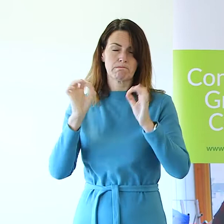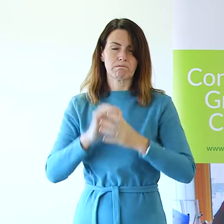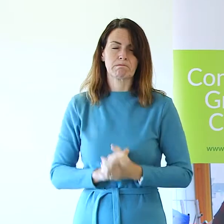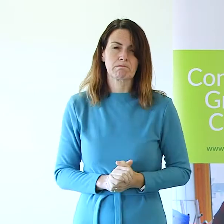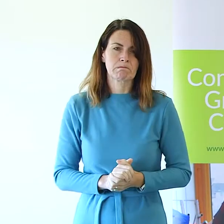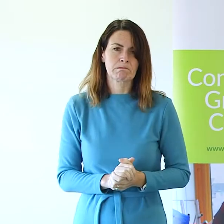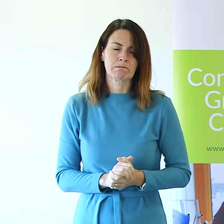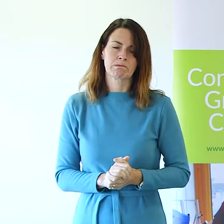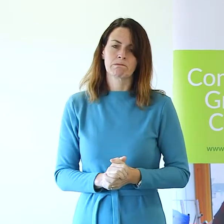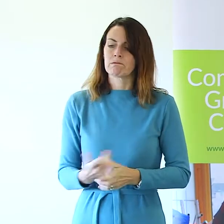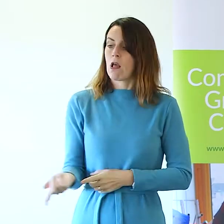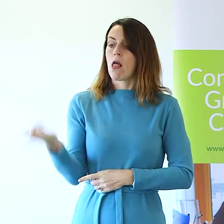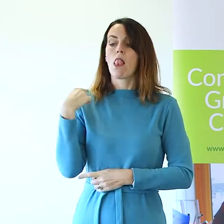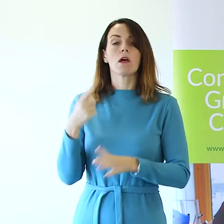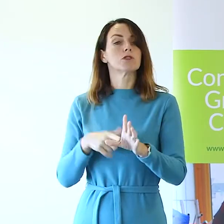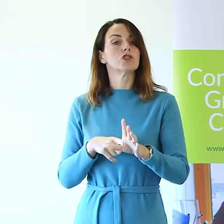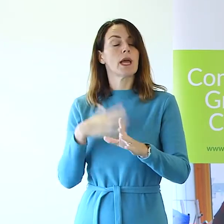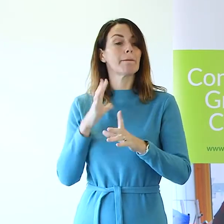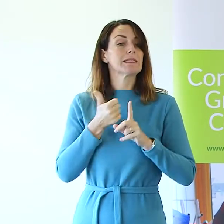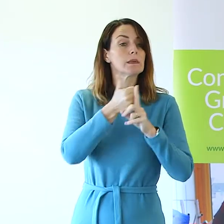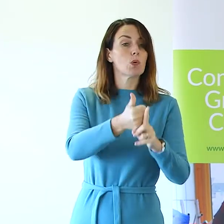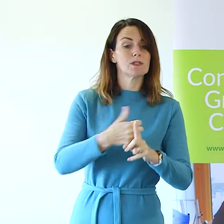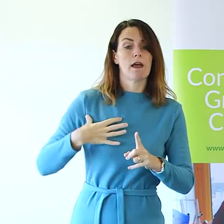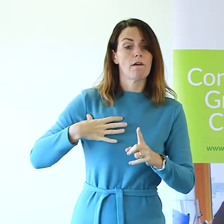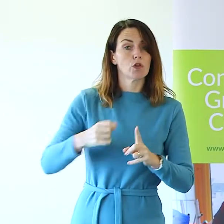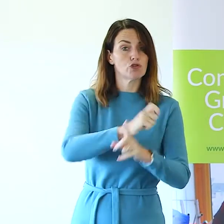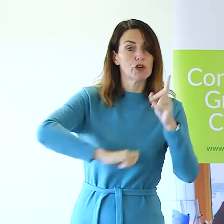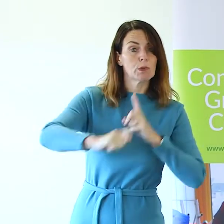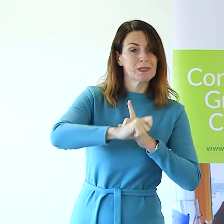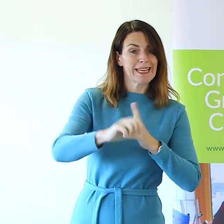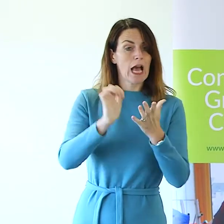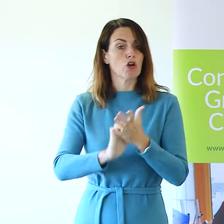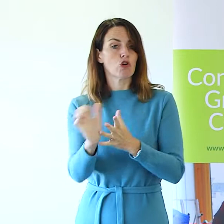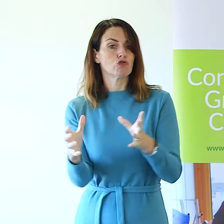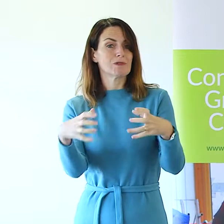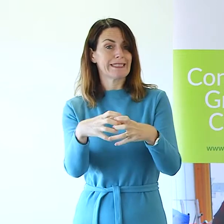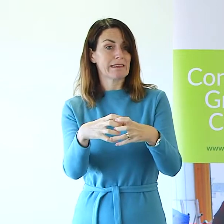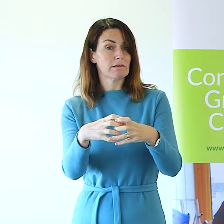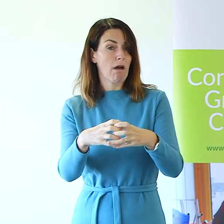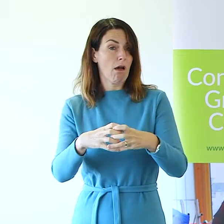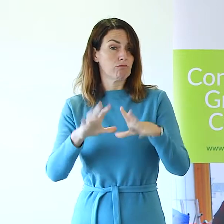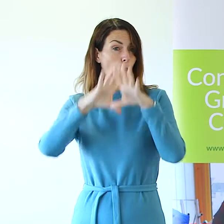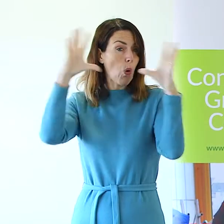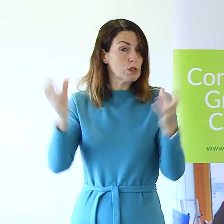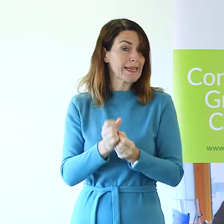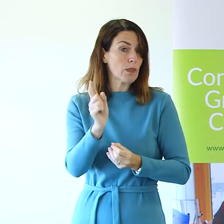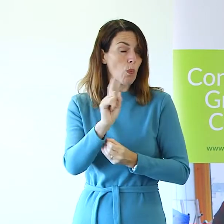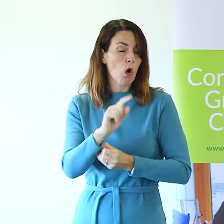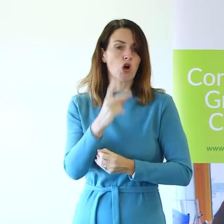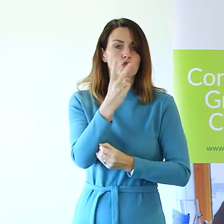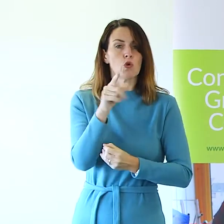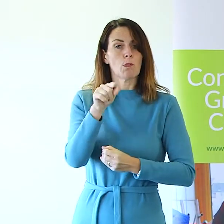Last year we supported the voluntary community and cultural sector to the tune of £2